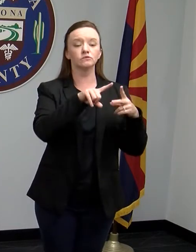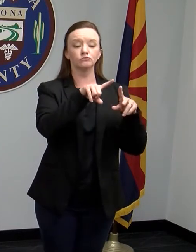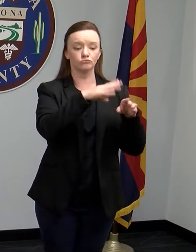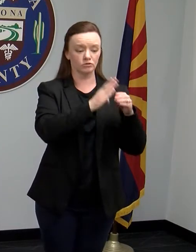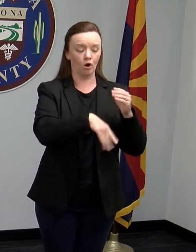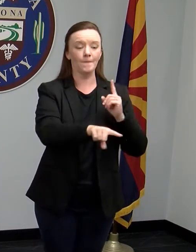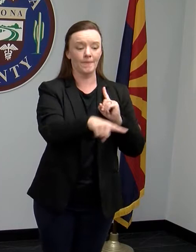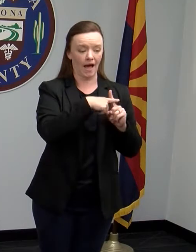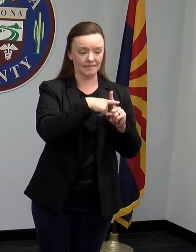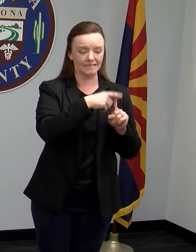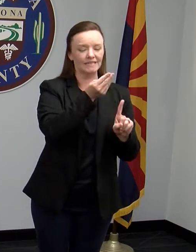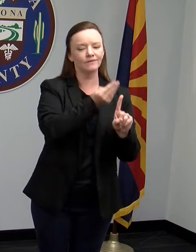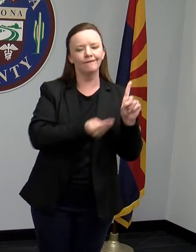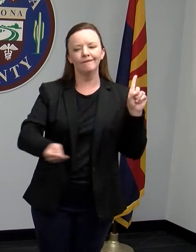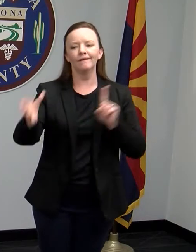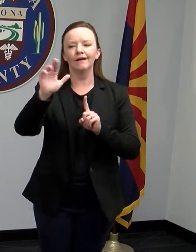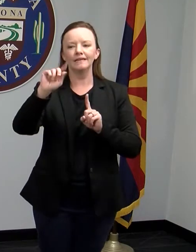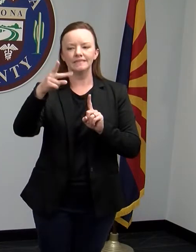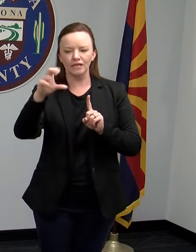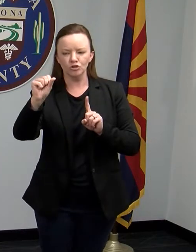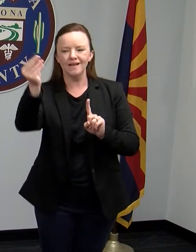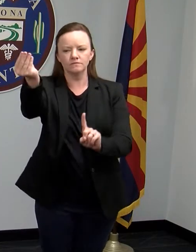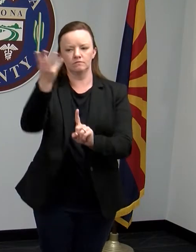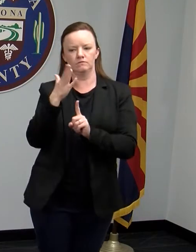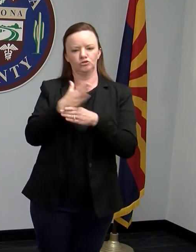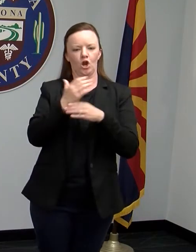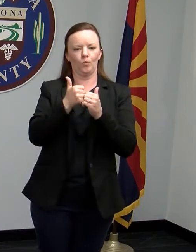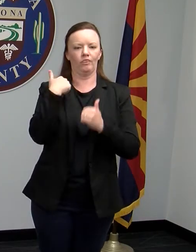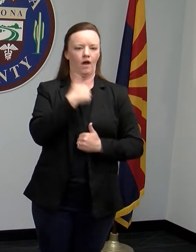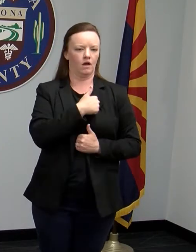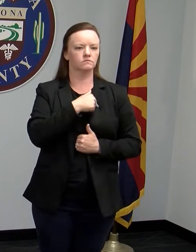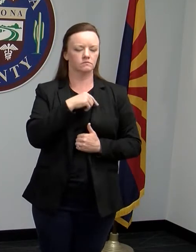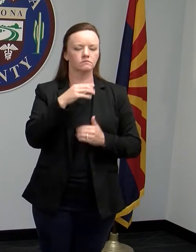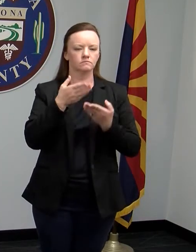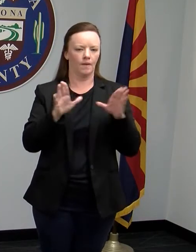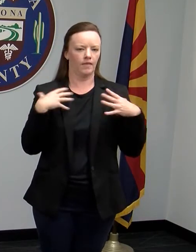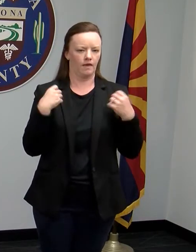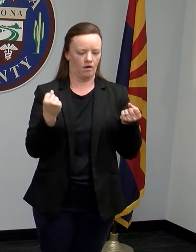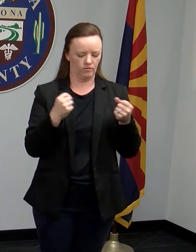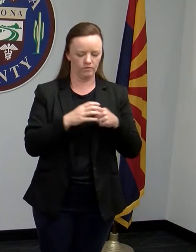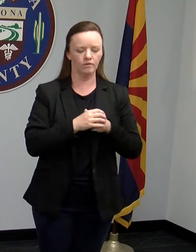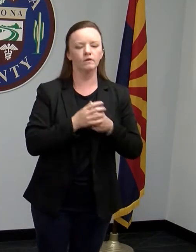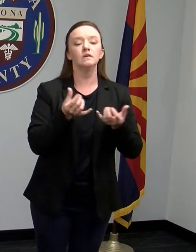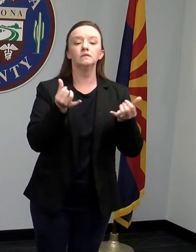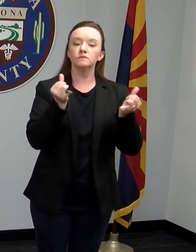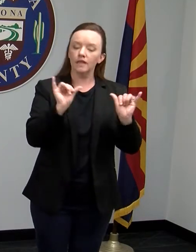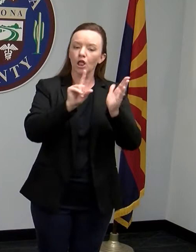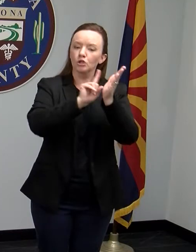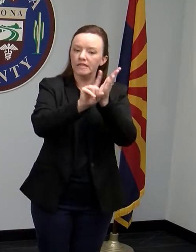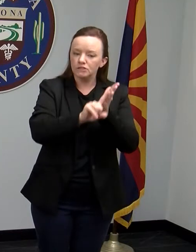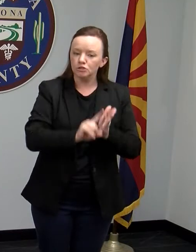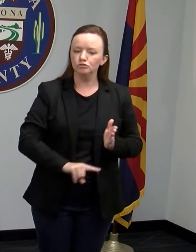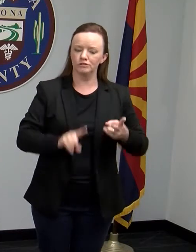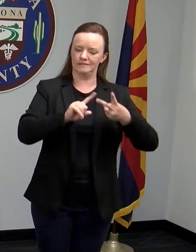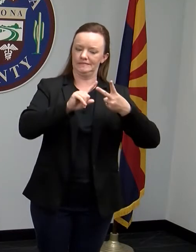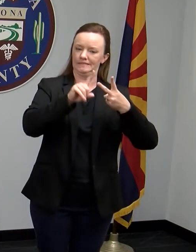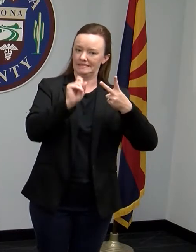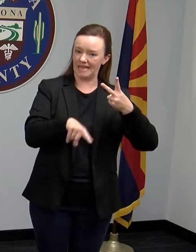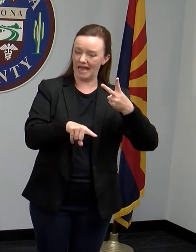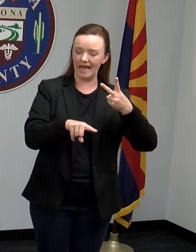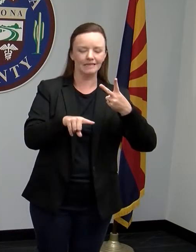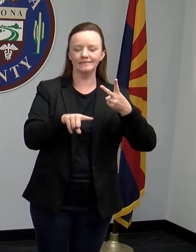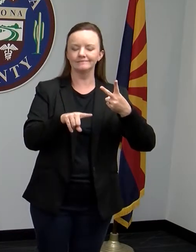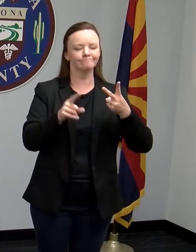and are shared with Maricopa County Public Health. And while we are still researching antibody tests, public health does not